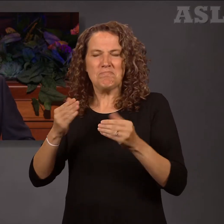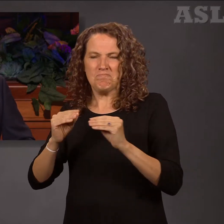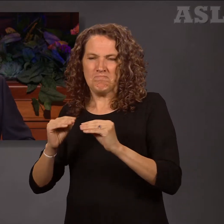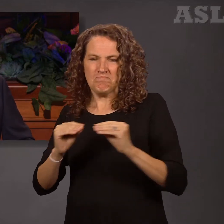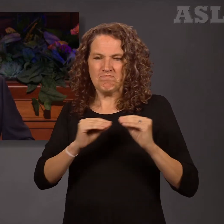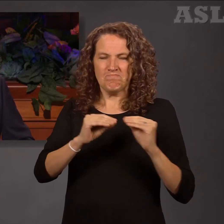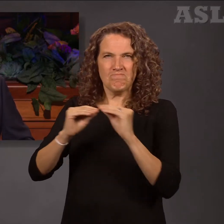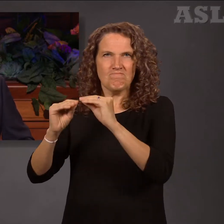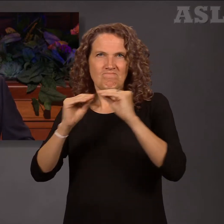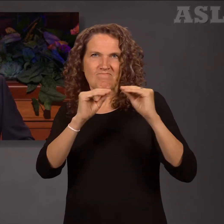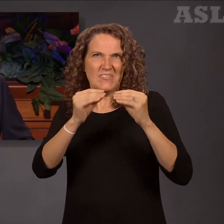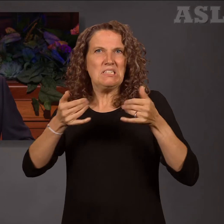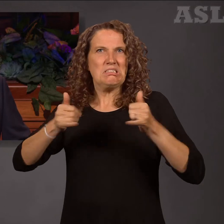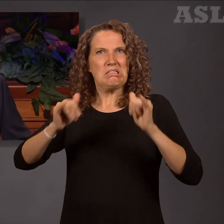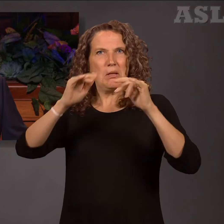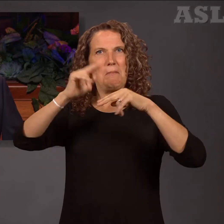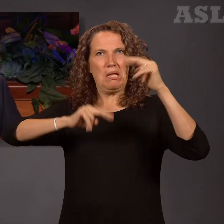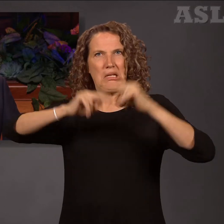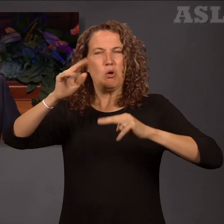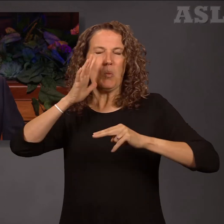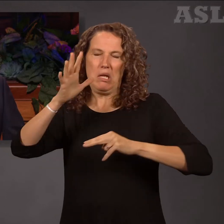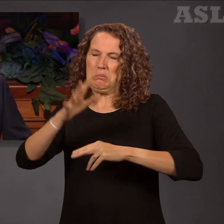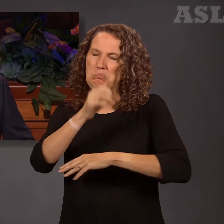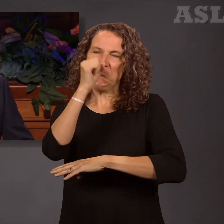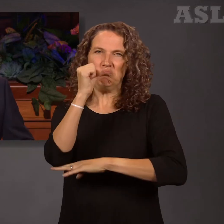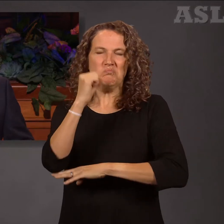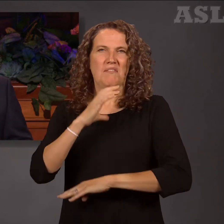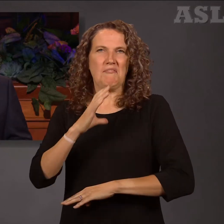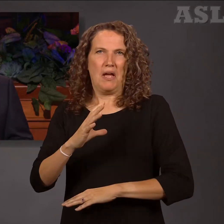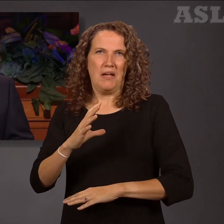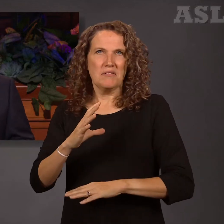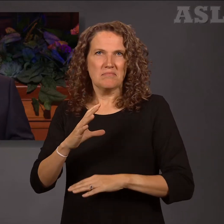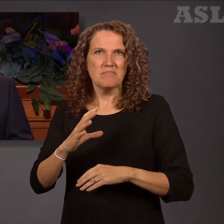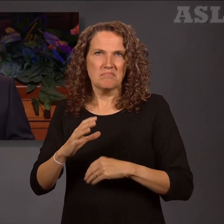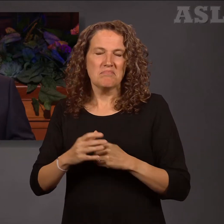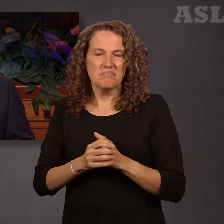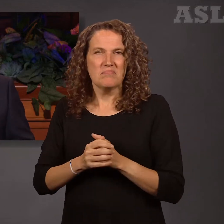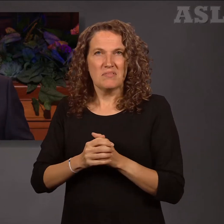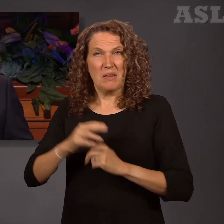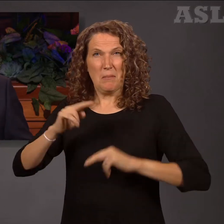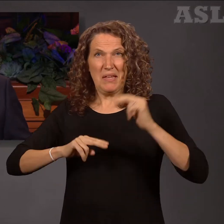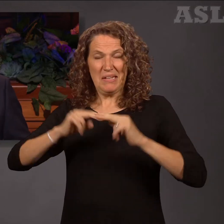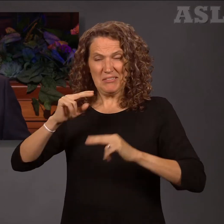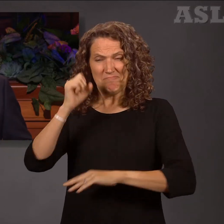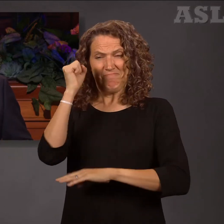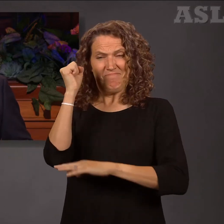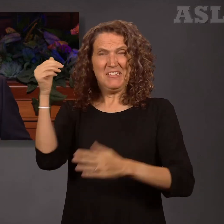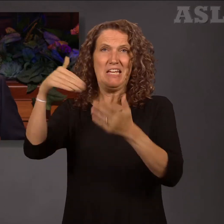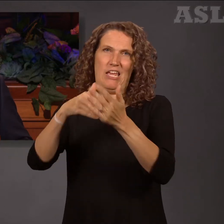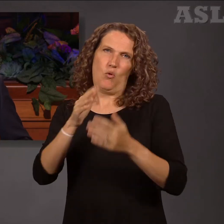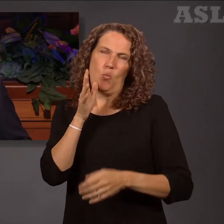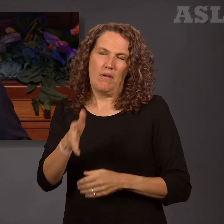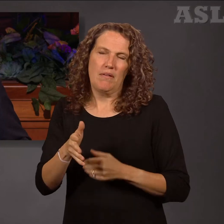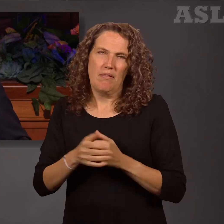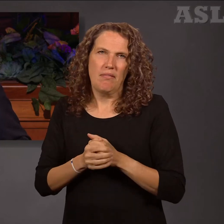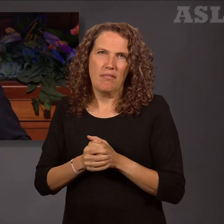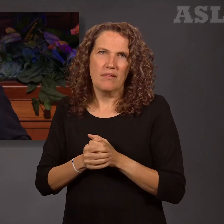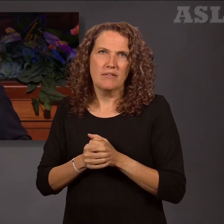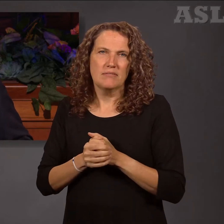occupants, and with some repairs it will recuperate its original condition. In similar fashion, the